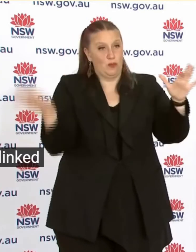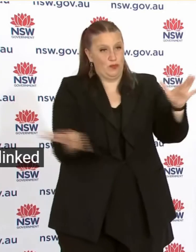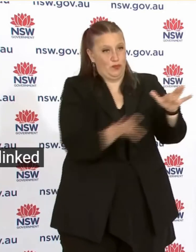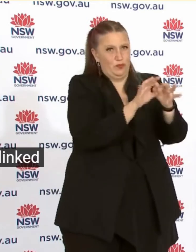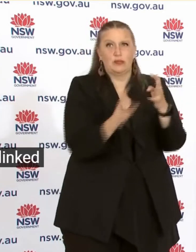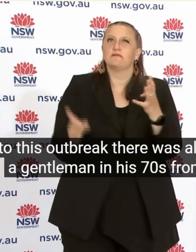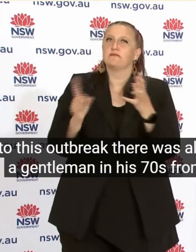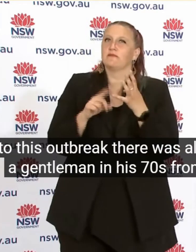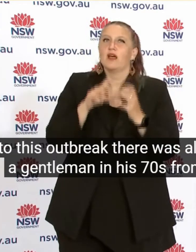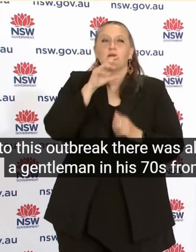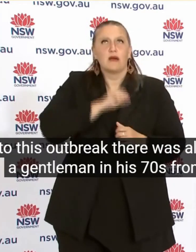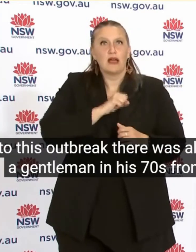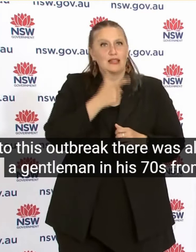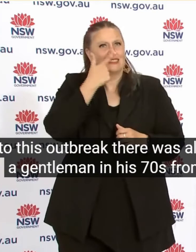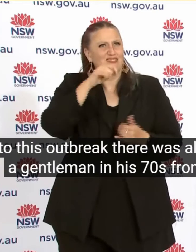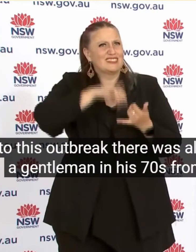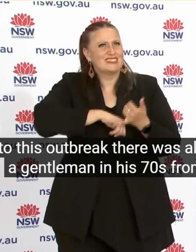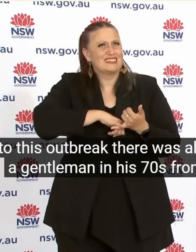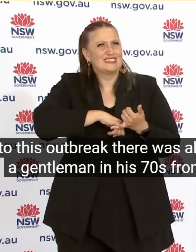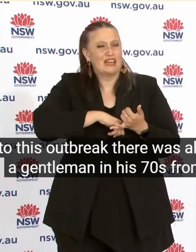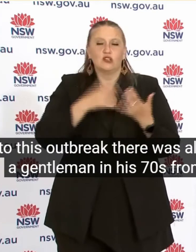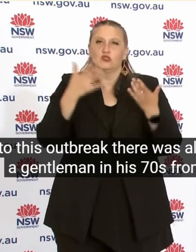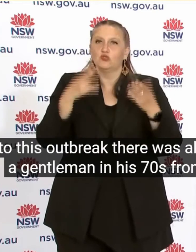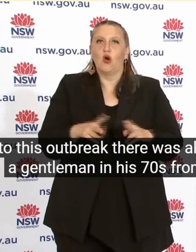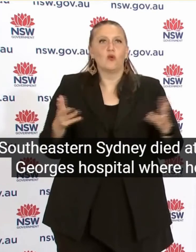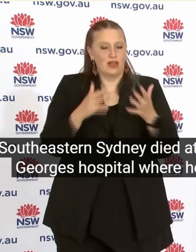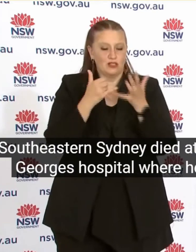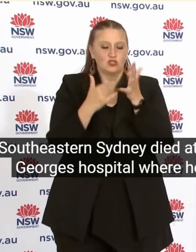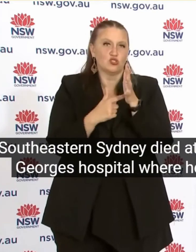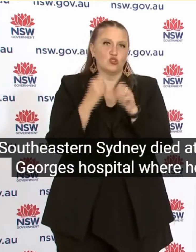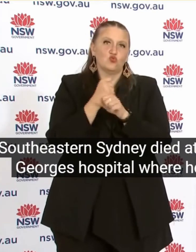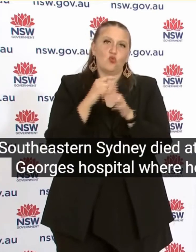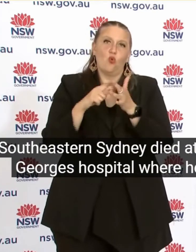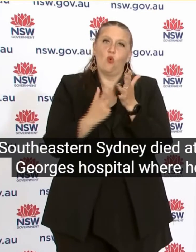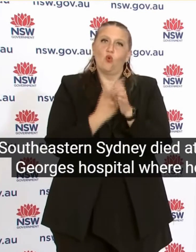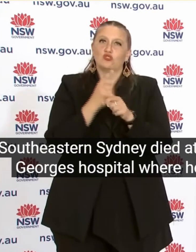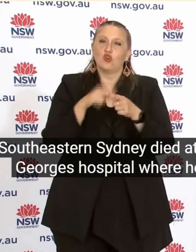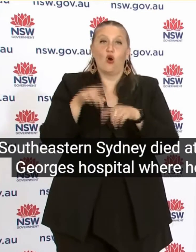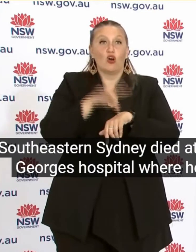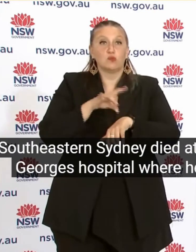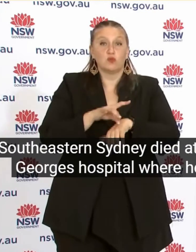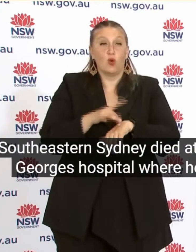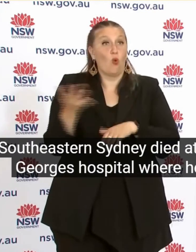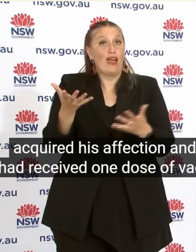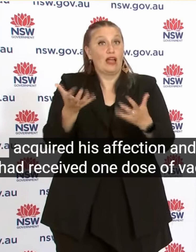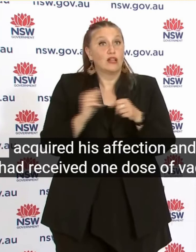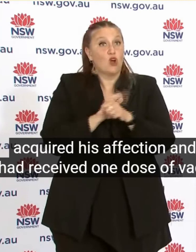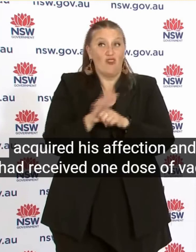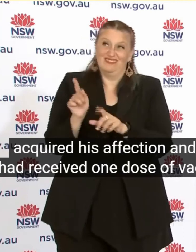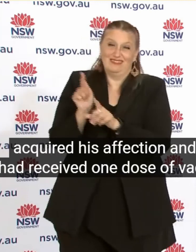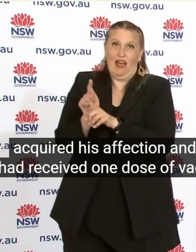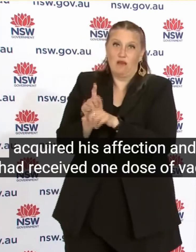From South Eastern Sydney Died at St George Hospital Where he acquired His infection And he had Received one dose Of vaccine